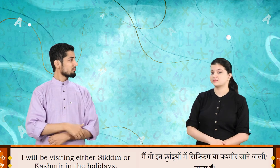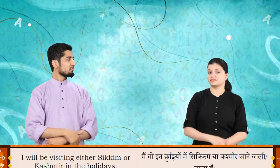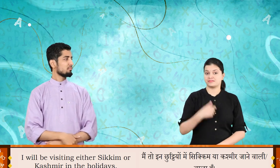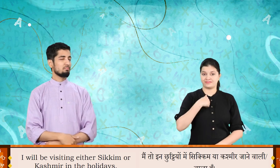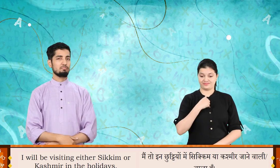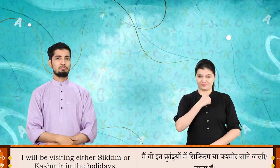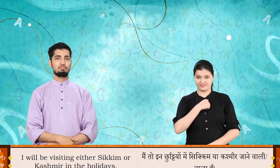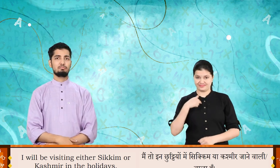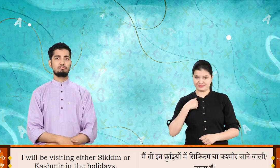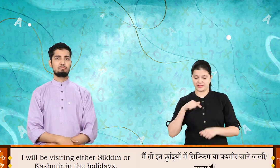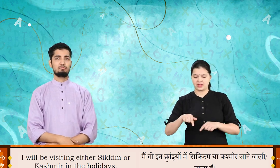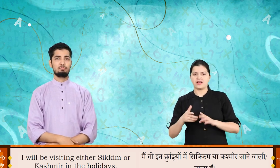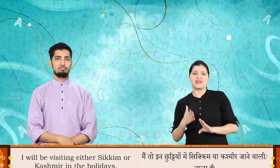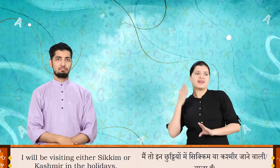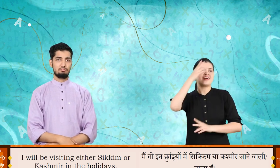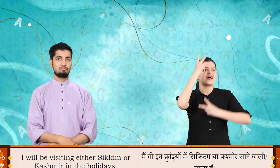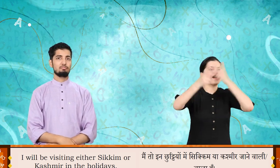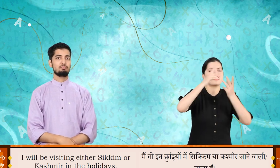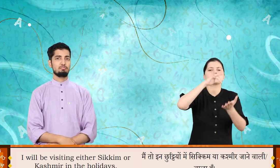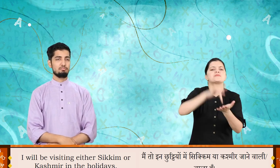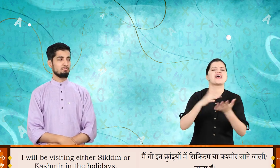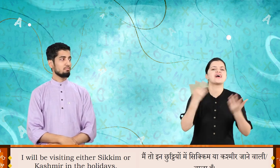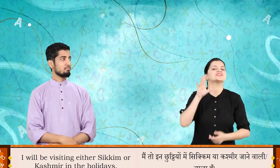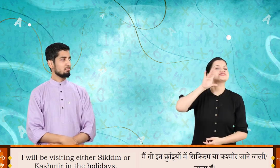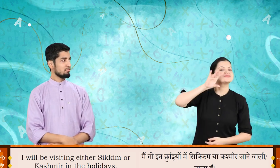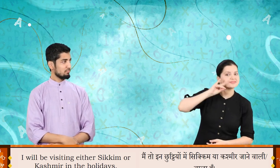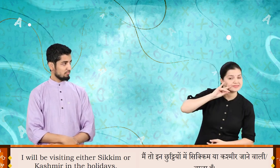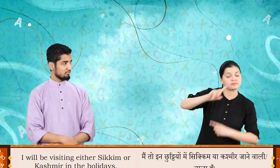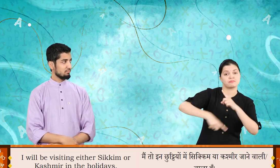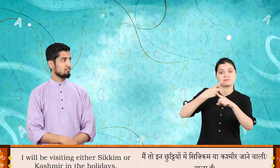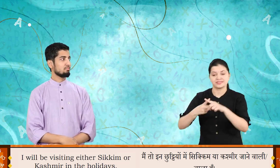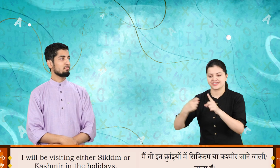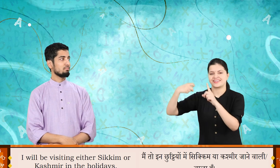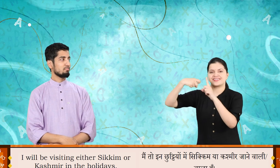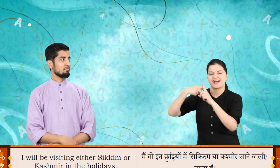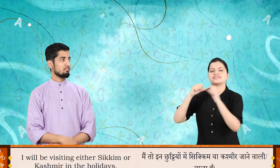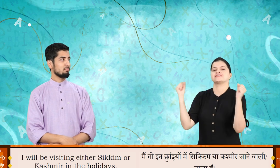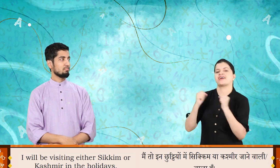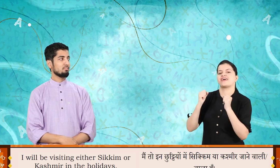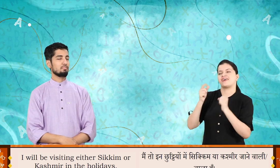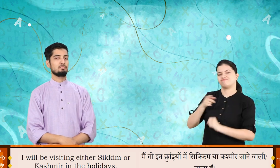I will be visiting either Sikkim or Kashmir in the holidays.